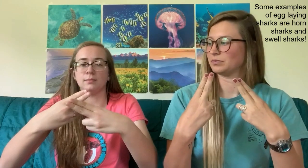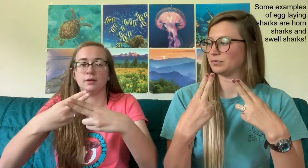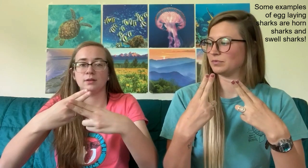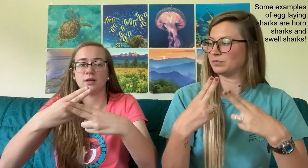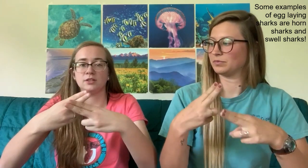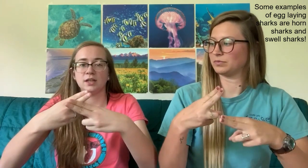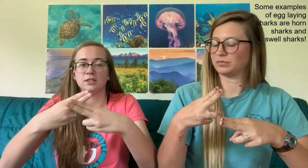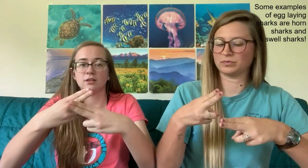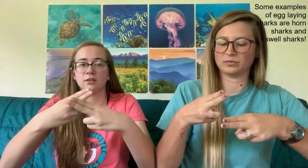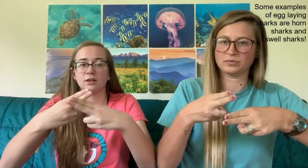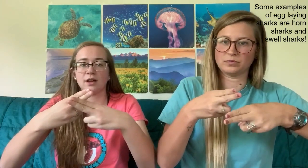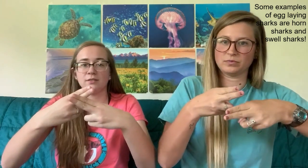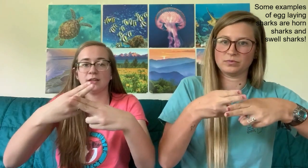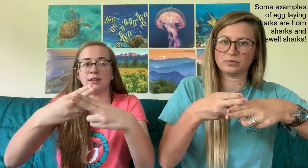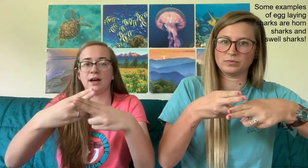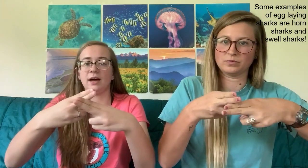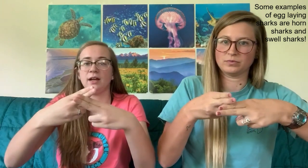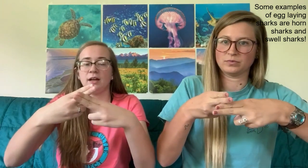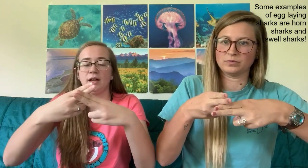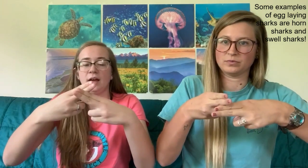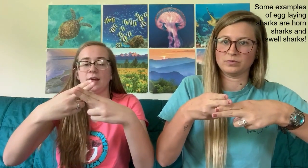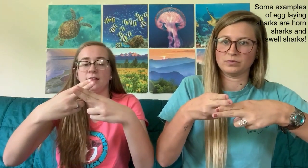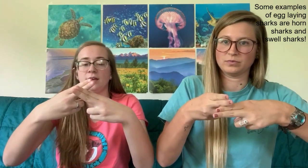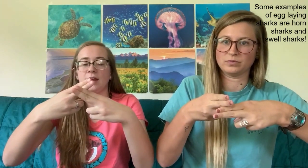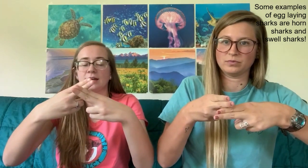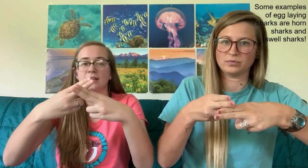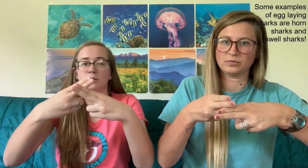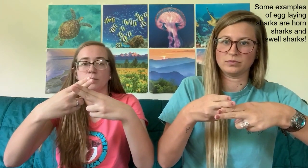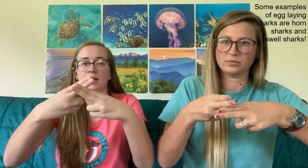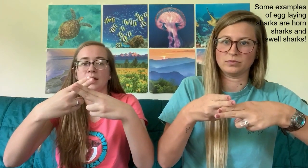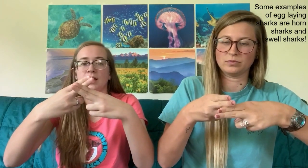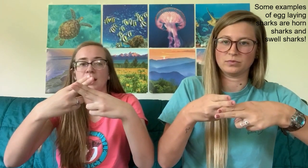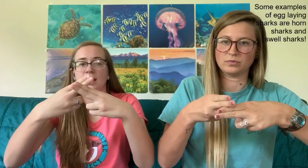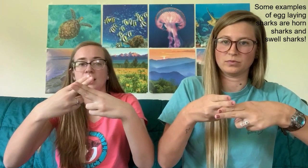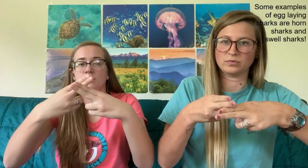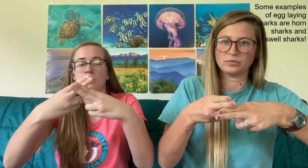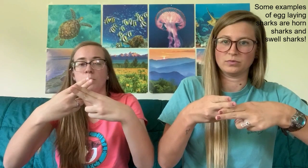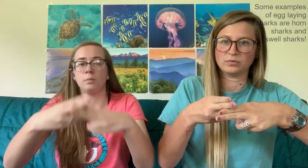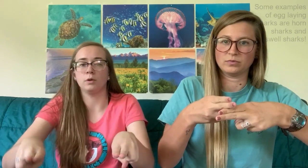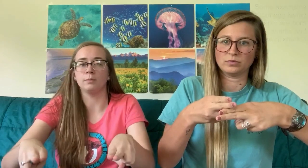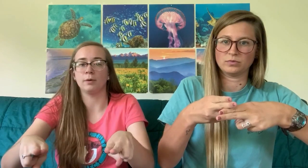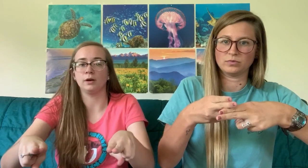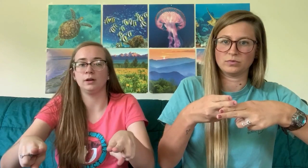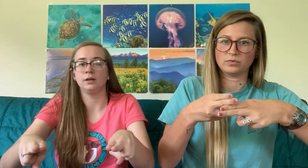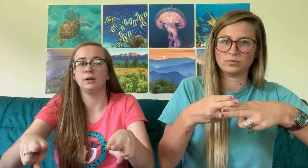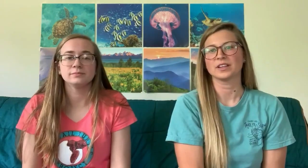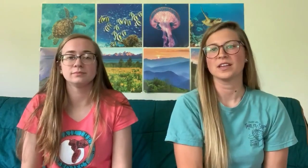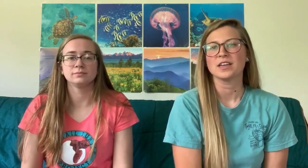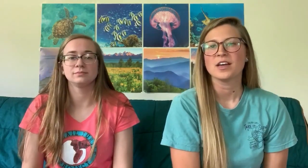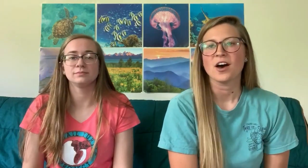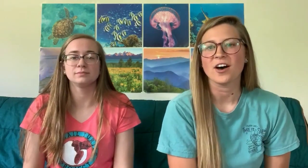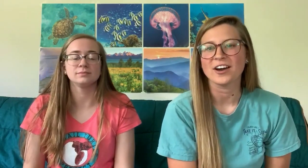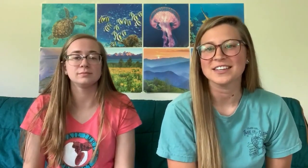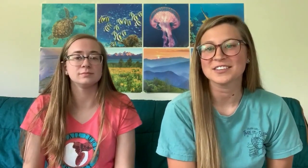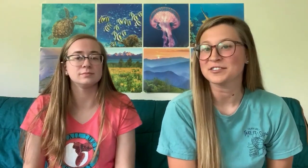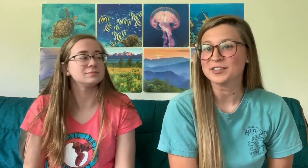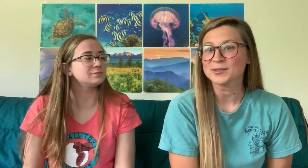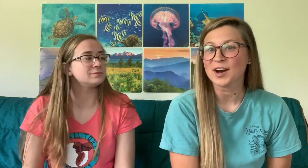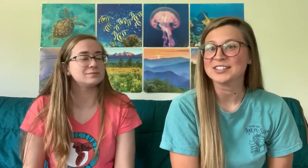touching each other, kind of like that. And then act like you're breaking an egg and pull them apart. All right. So those are our